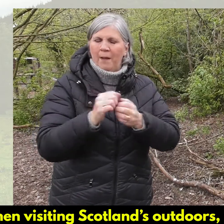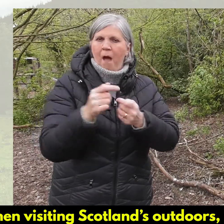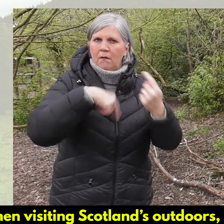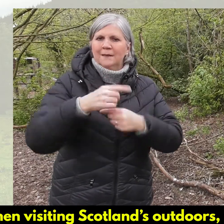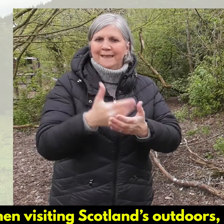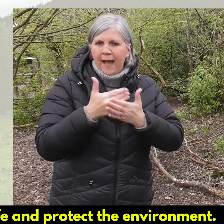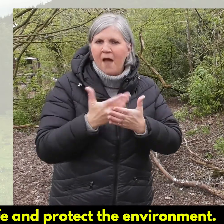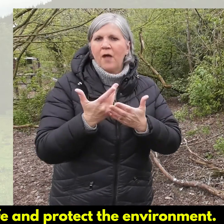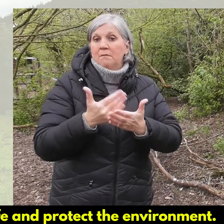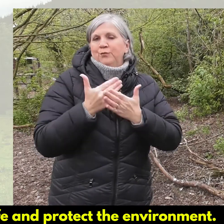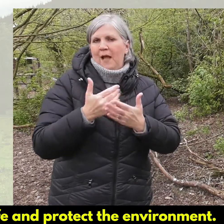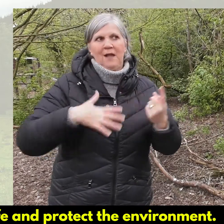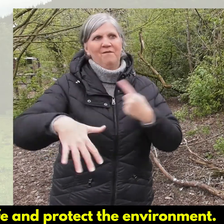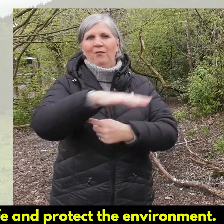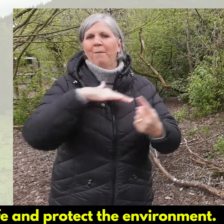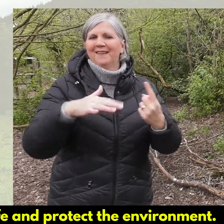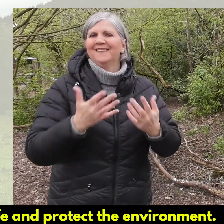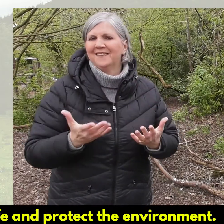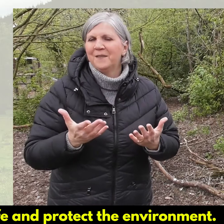designed to keep us safe and protect the environment.